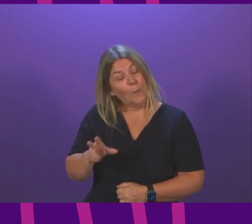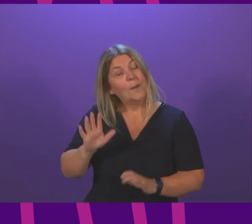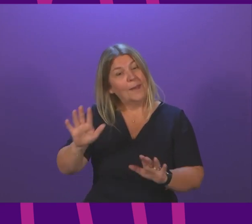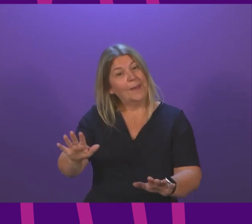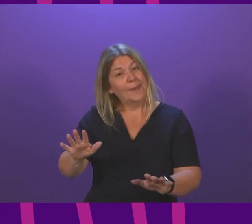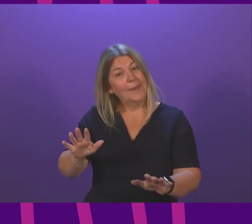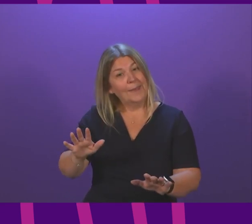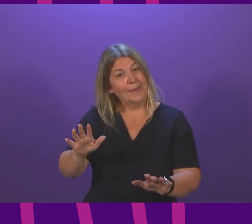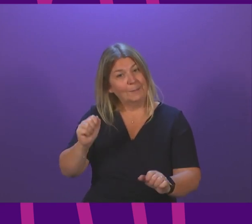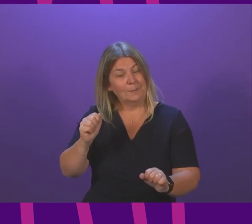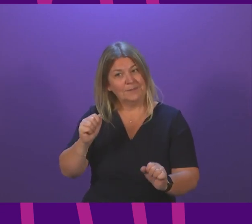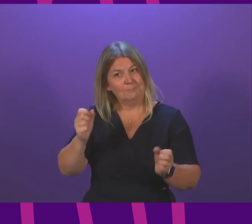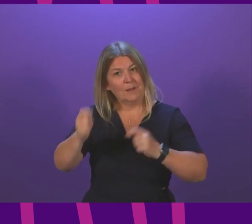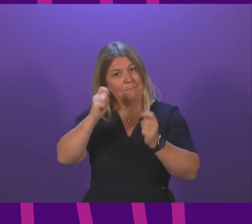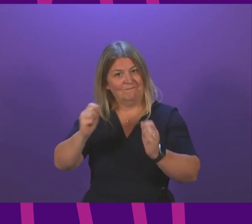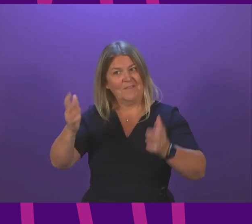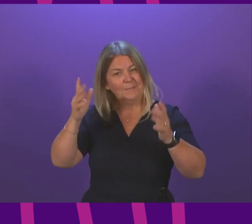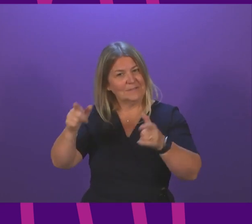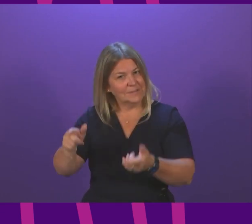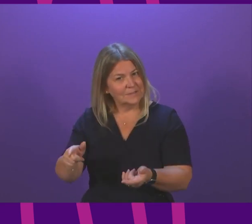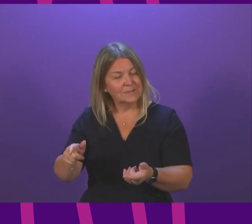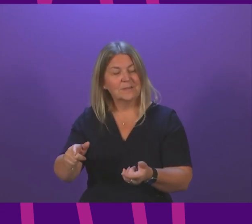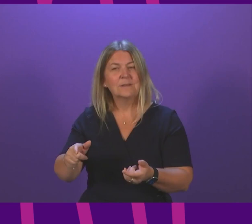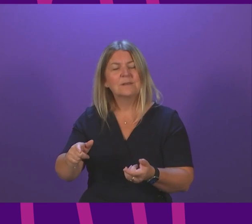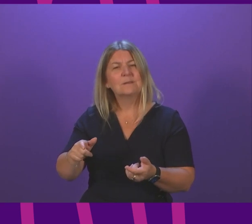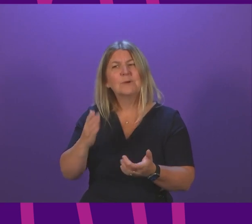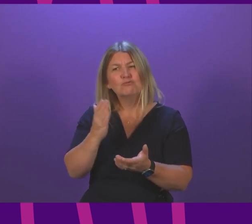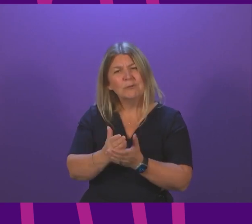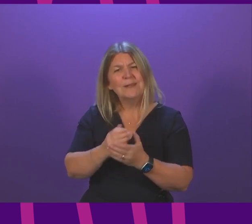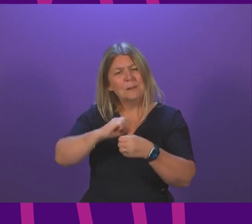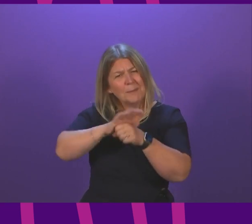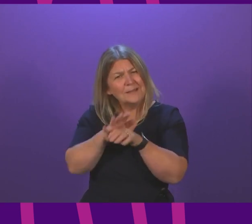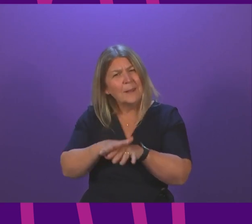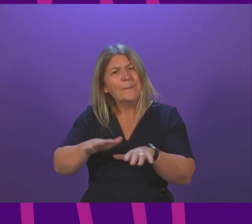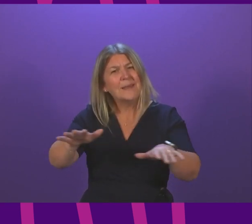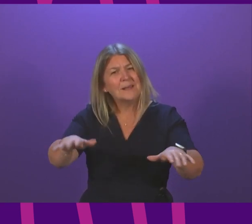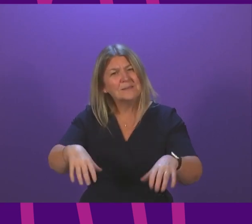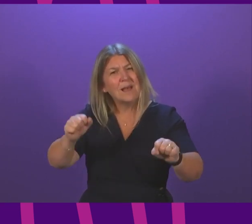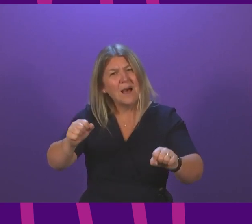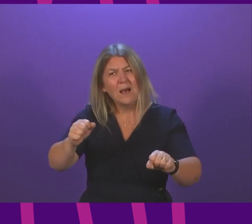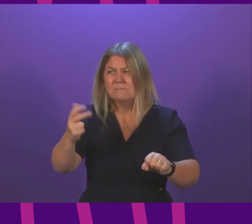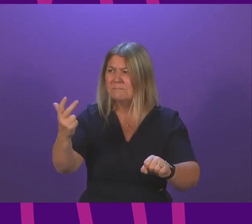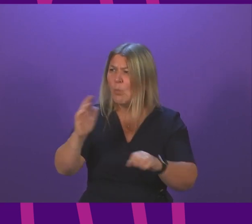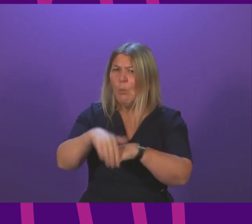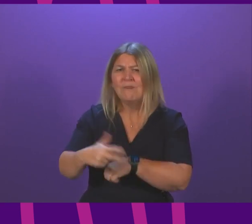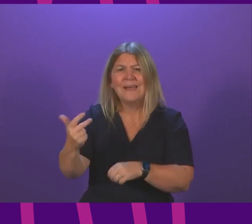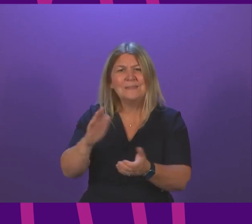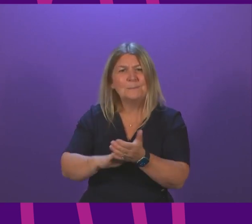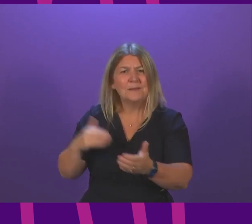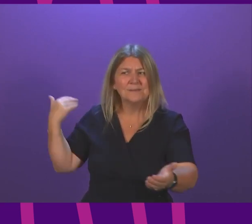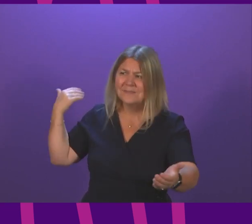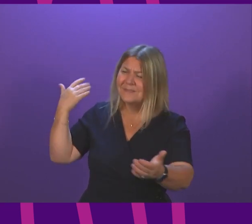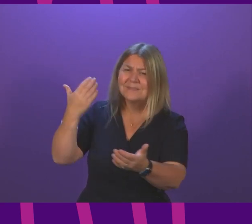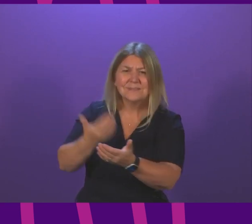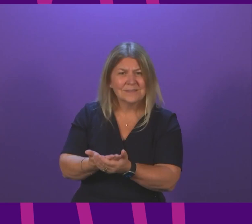but since the start of this pandemic some 18 months ago the Scottish government has consistently reassured this chamber that would bring important decisions